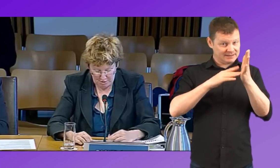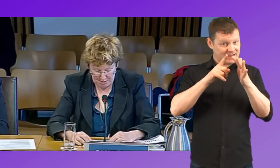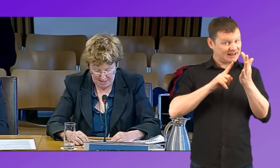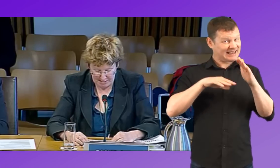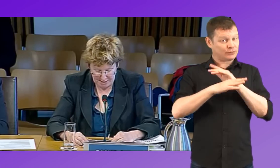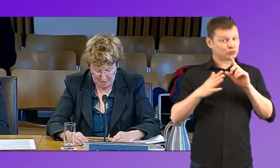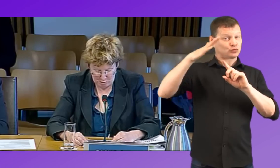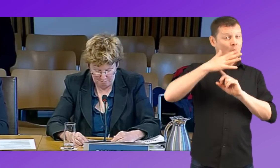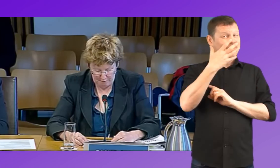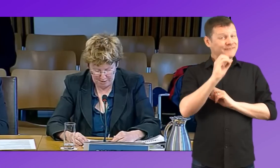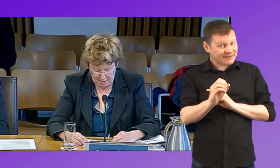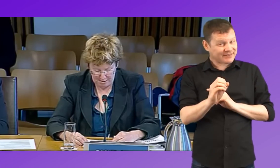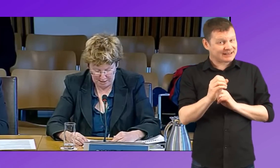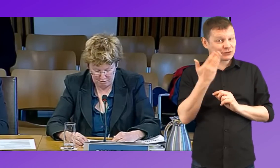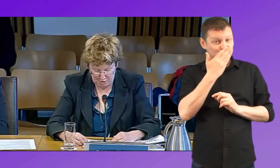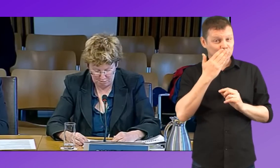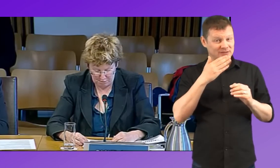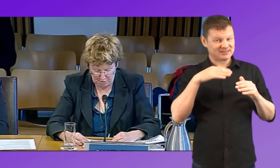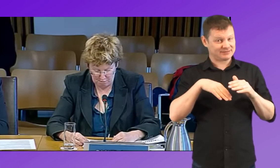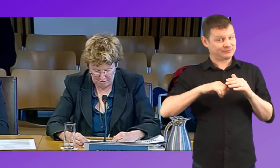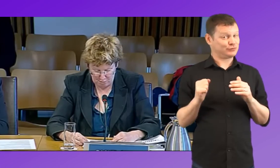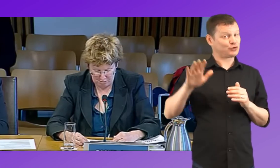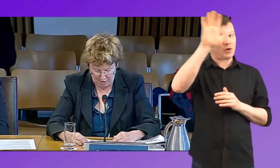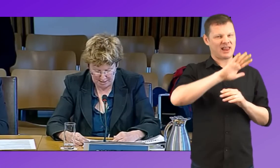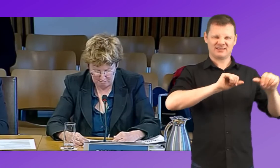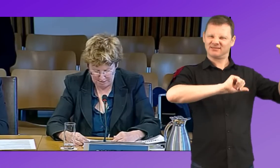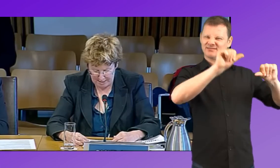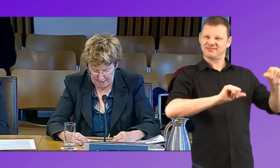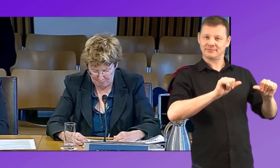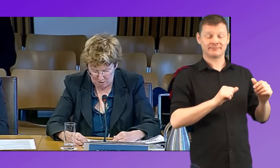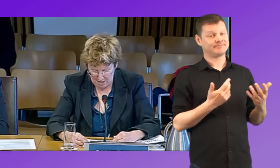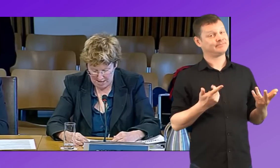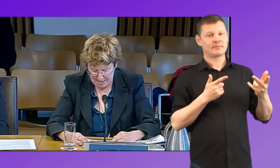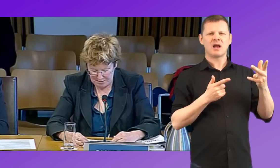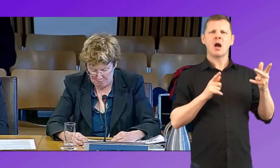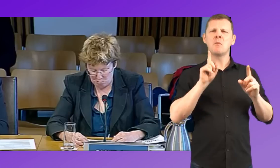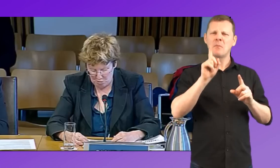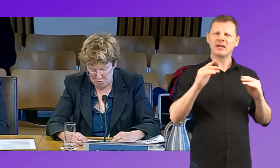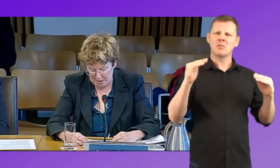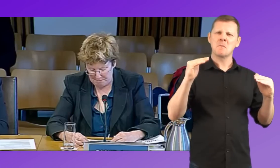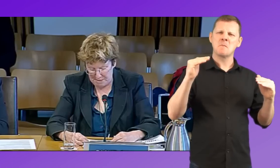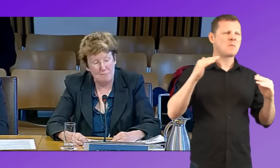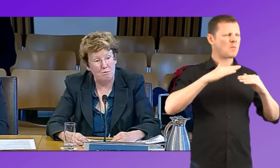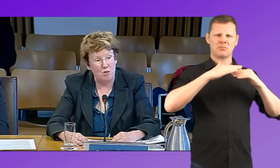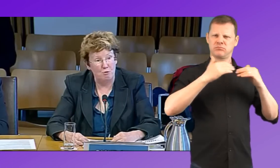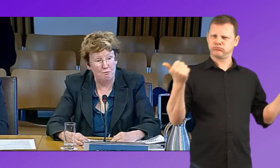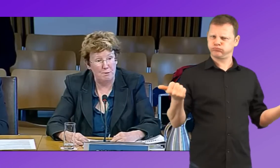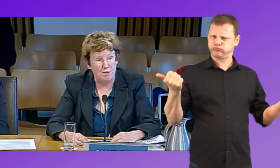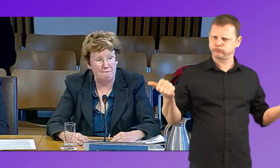notice, DL is in the top 50 secondary schools for Scotland, according to the Heralds League table. And it's got more than you'd expect in children from deprived